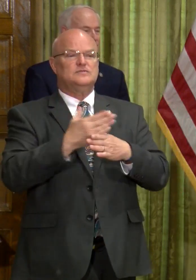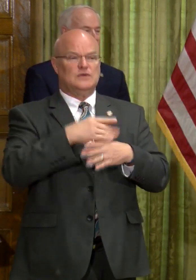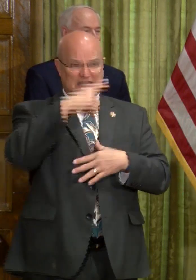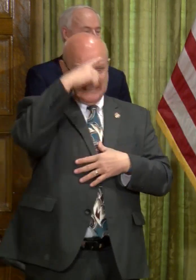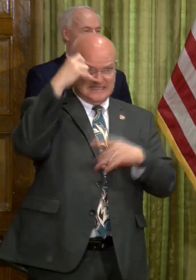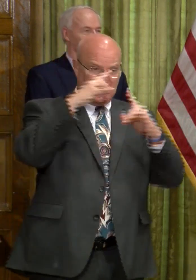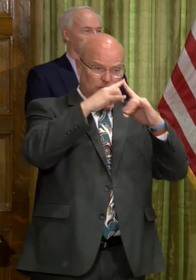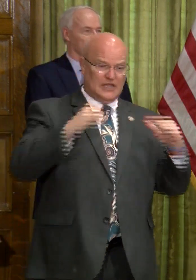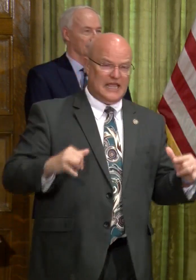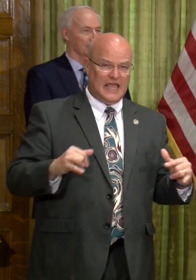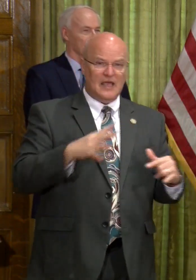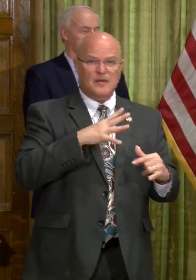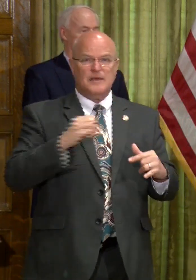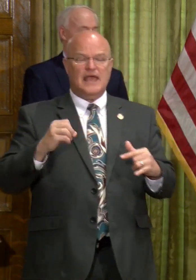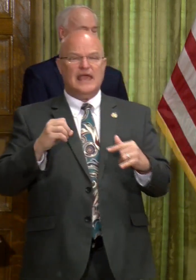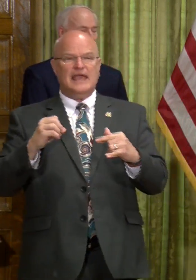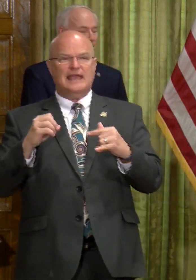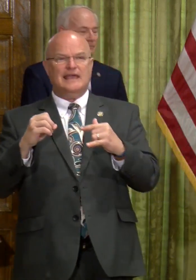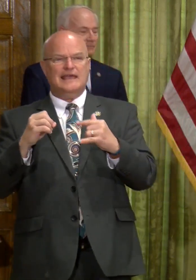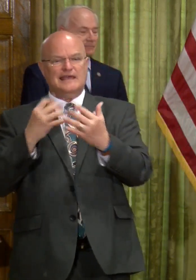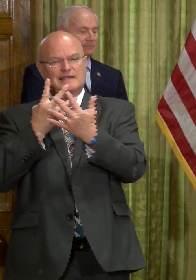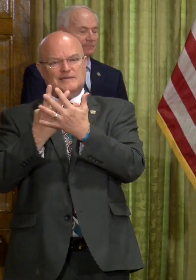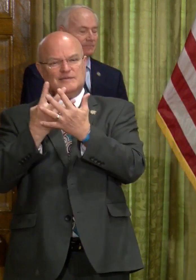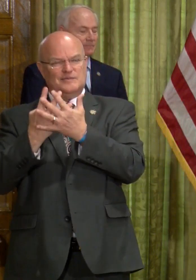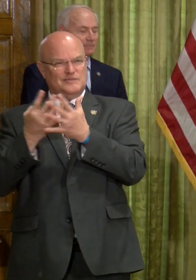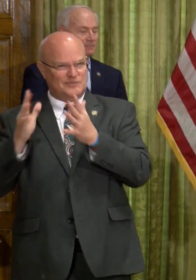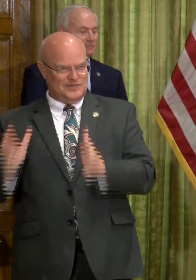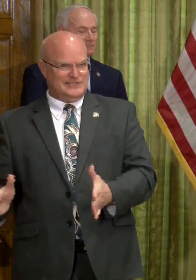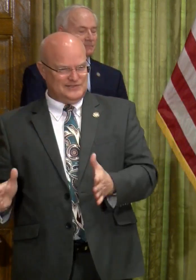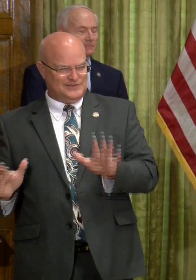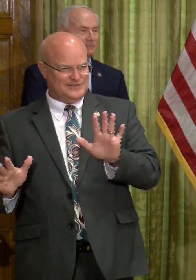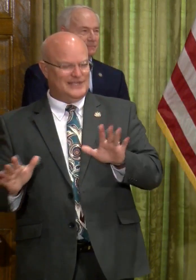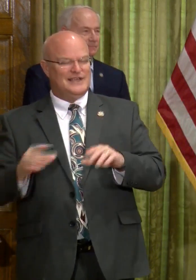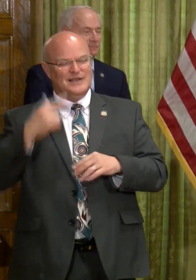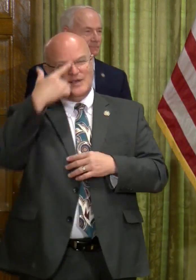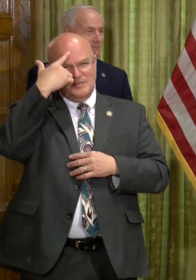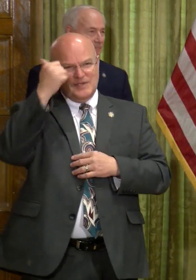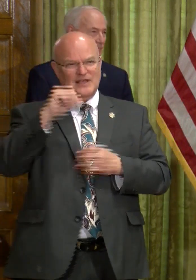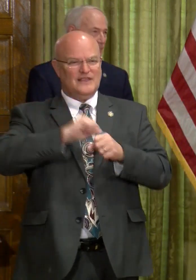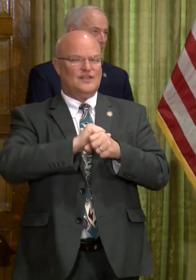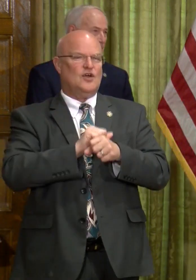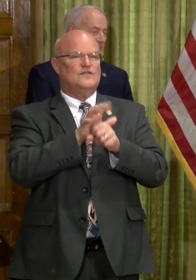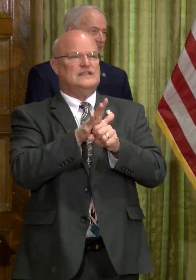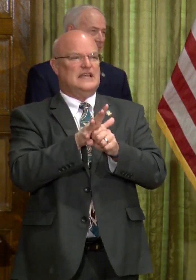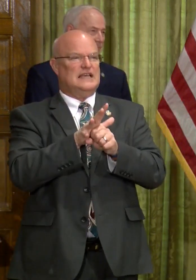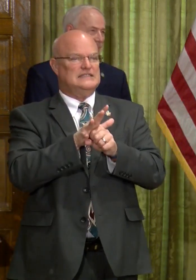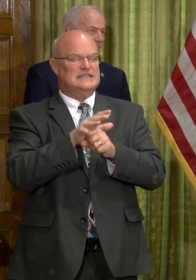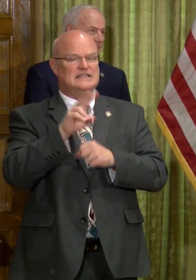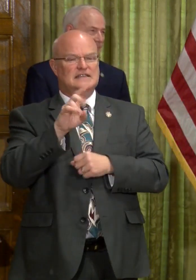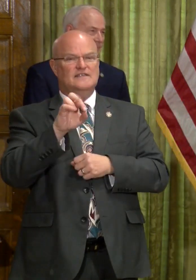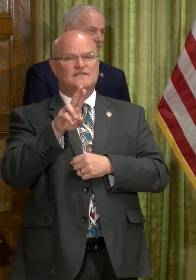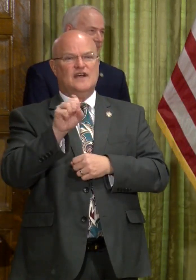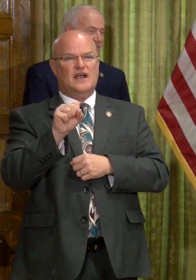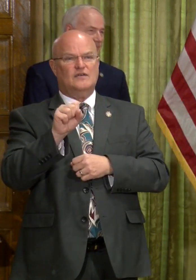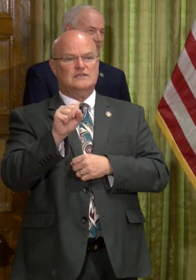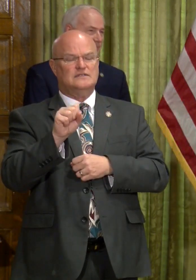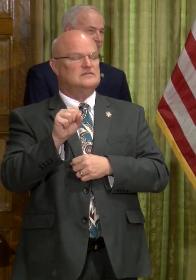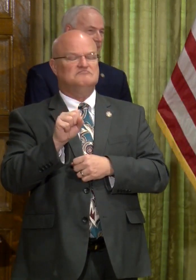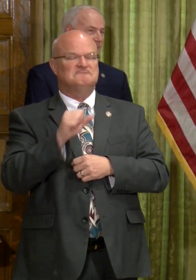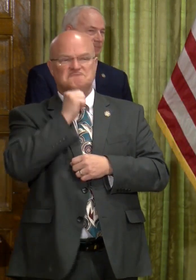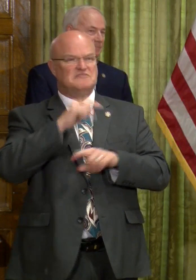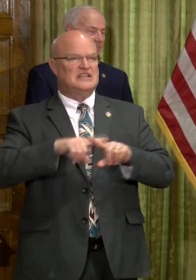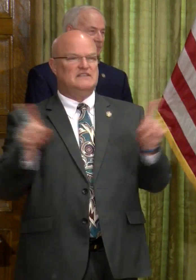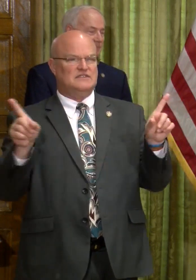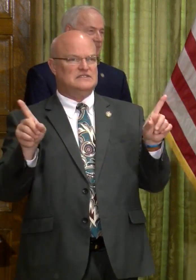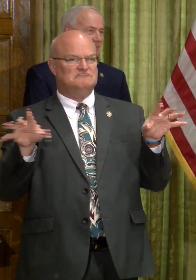summer camp and a maximum security unit to the COVID-19 virus, there's not that much of a